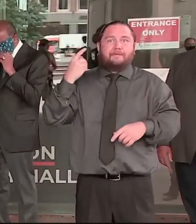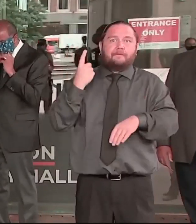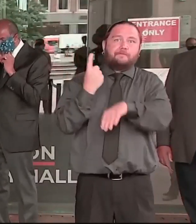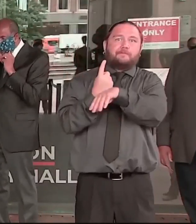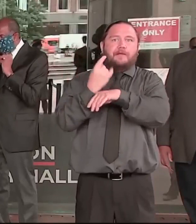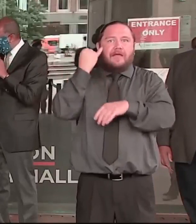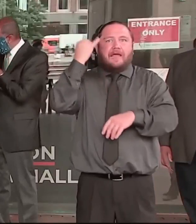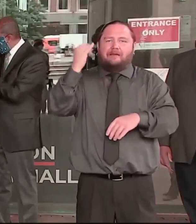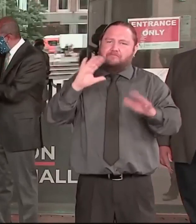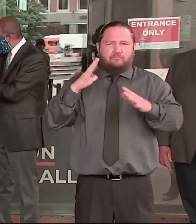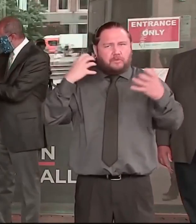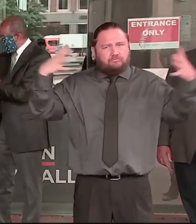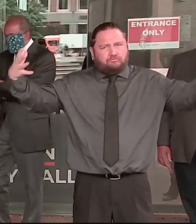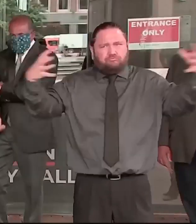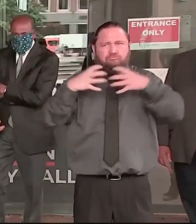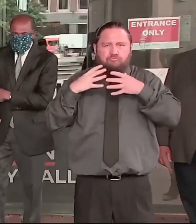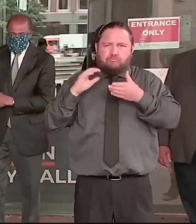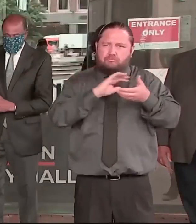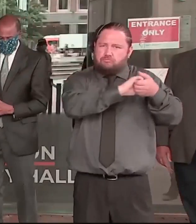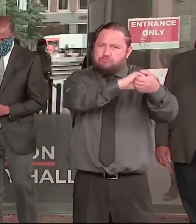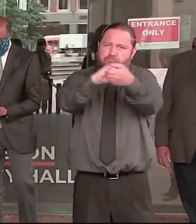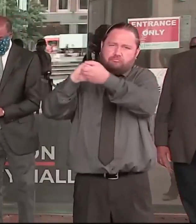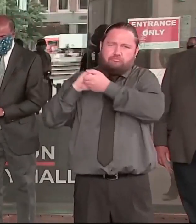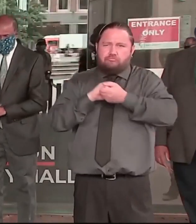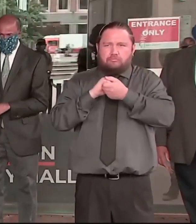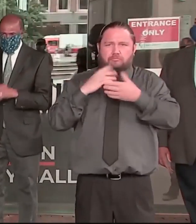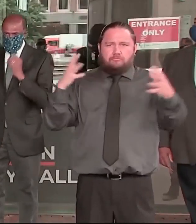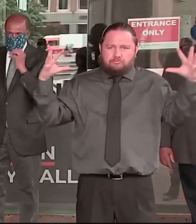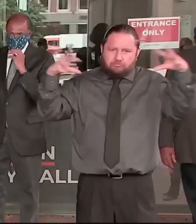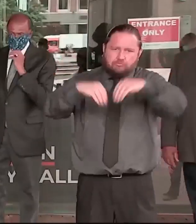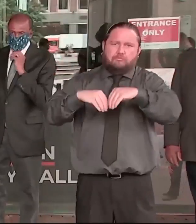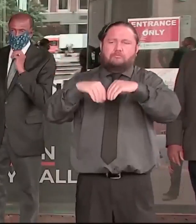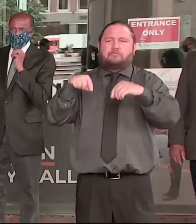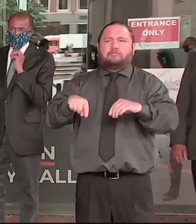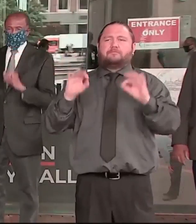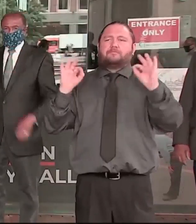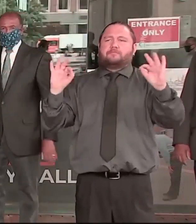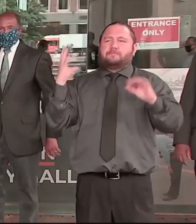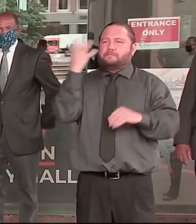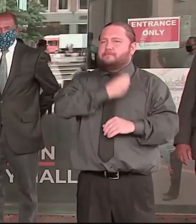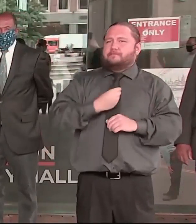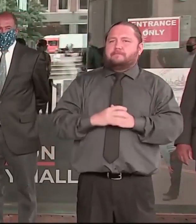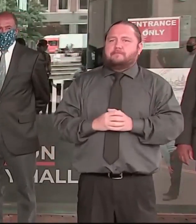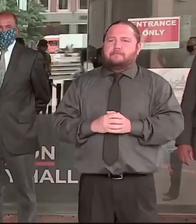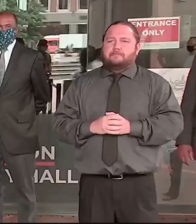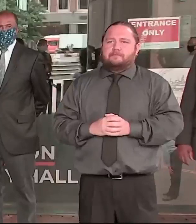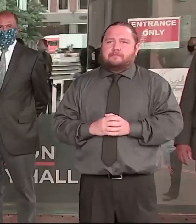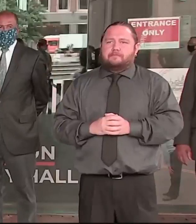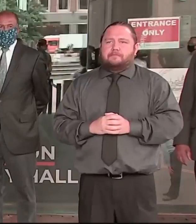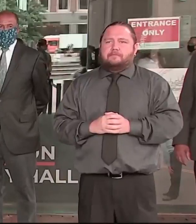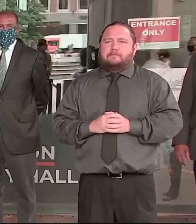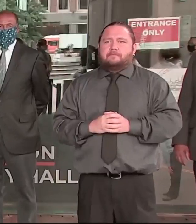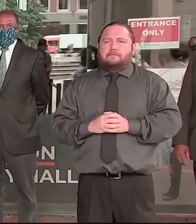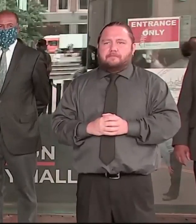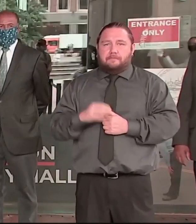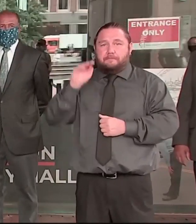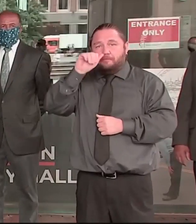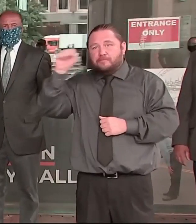from the state legislatures, to the members of my cabinet, to the members of my team here at City Hall.